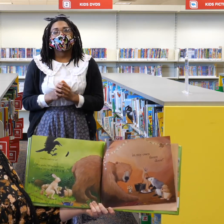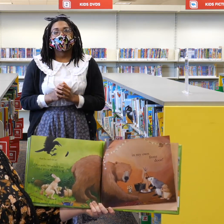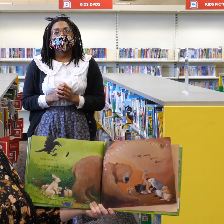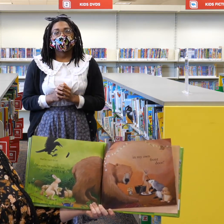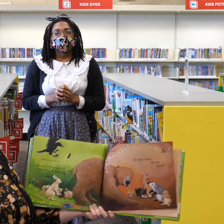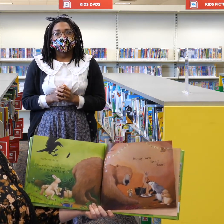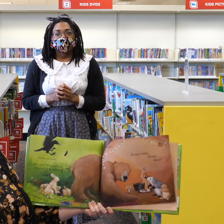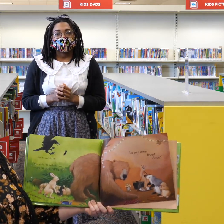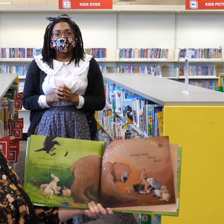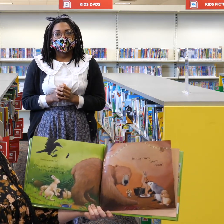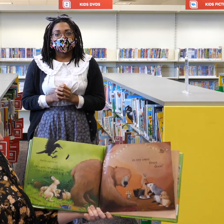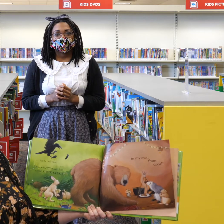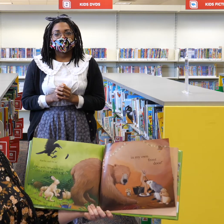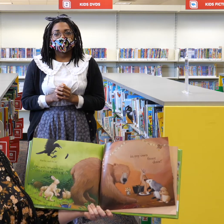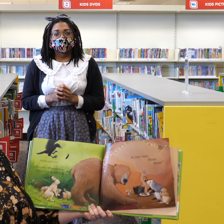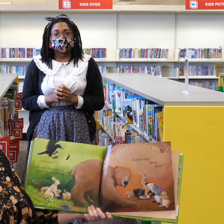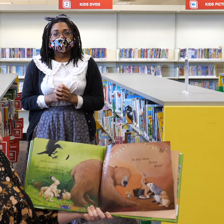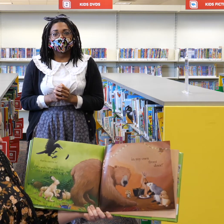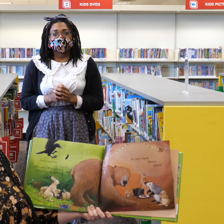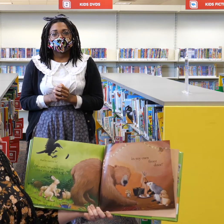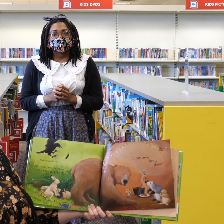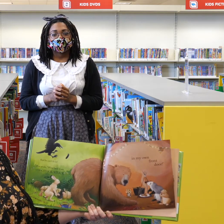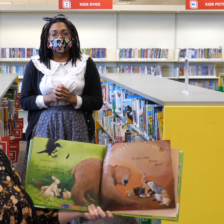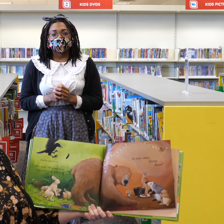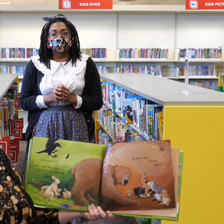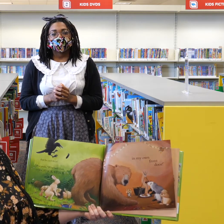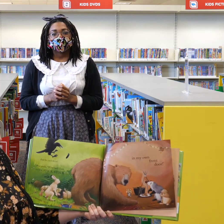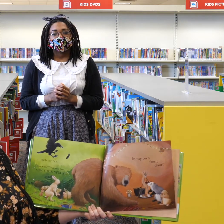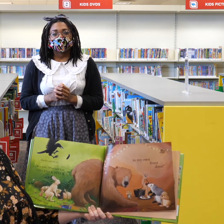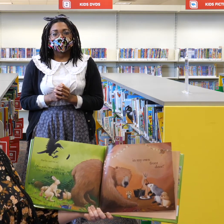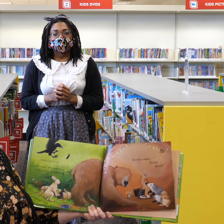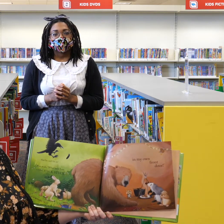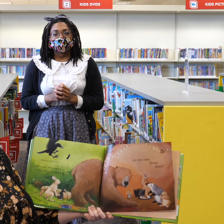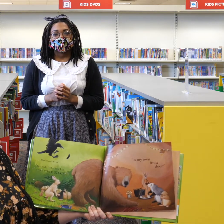am stuck, stuck, stuck in my own front door.